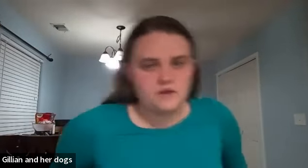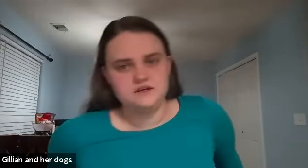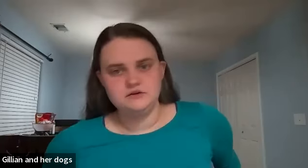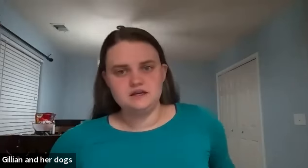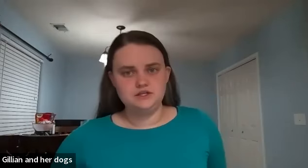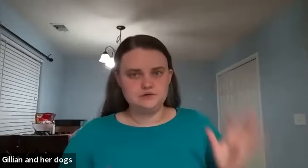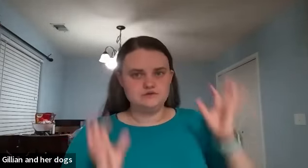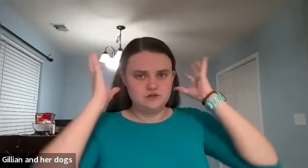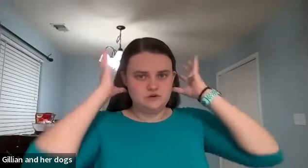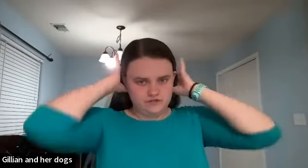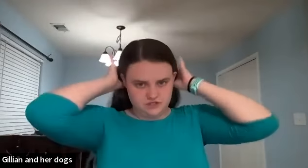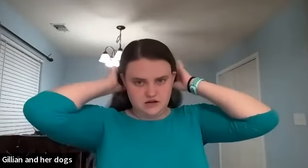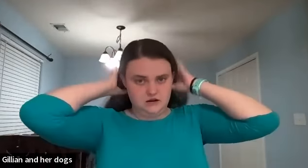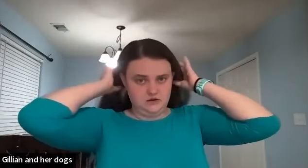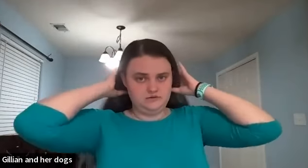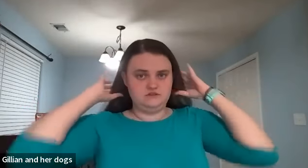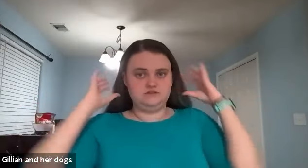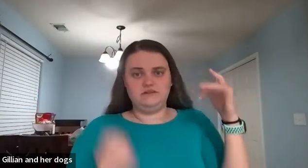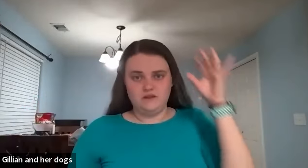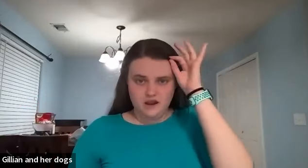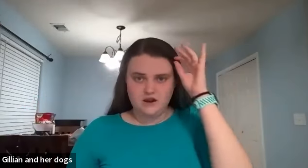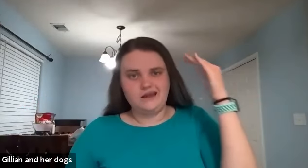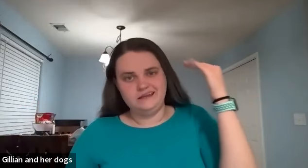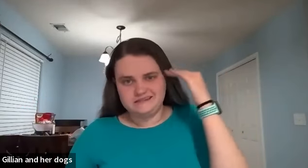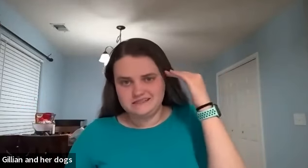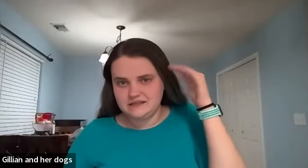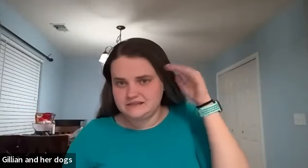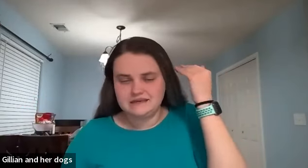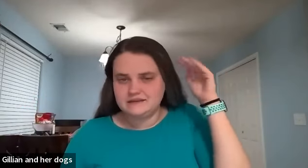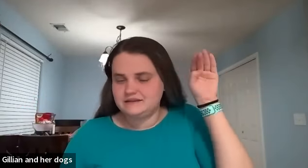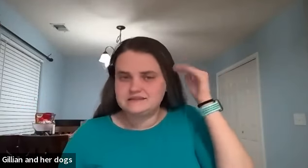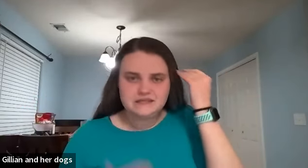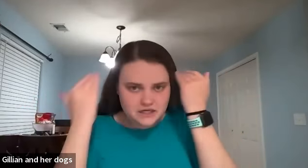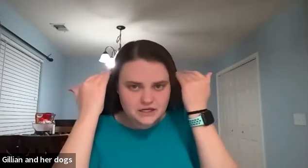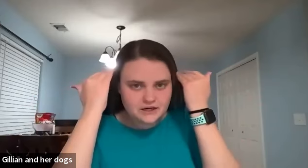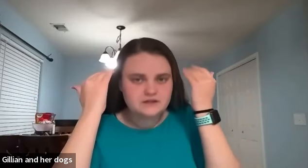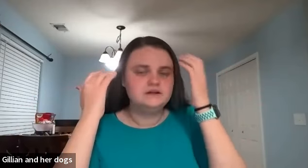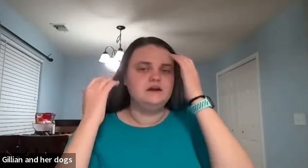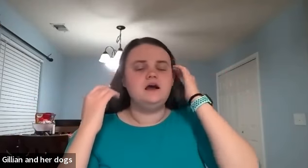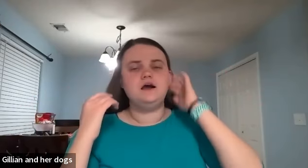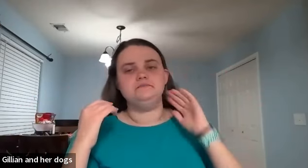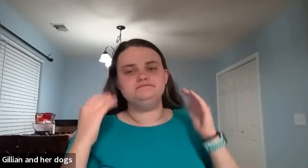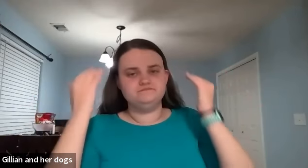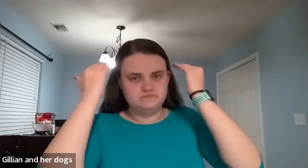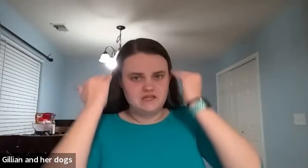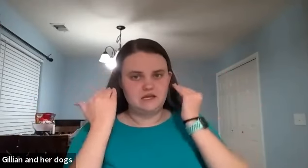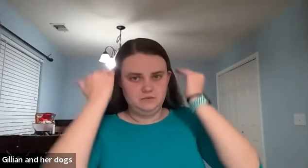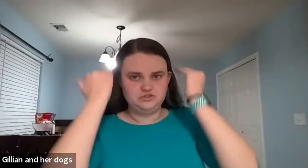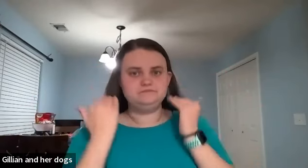one that you kind of use what your hair goes to so like their hair kind of ends he is like it ends here um that kind of motion